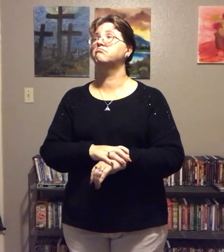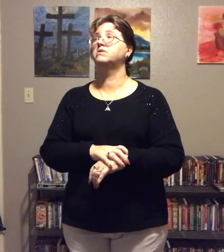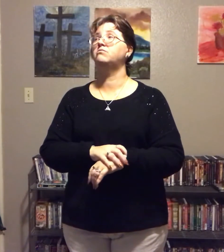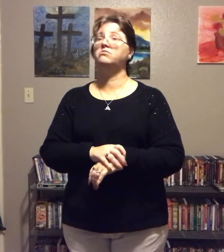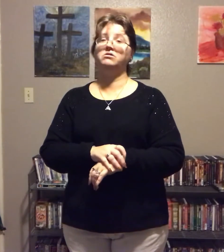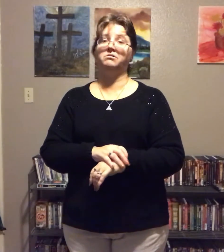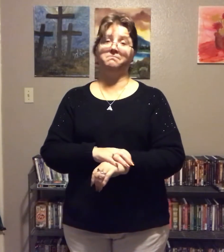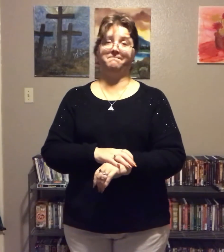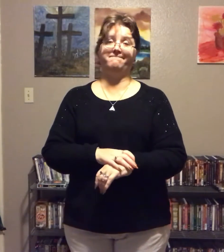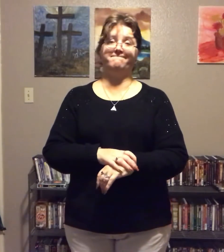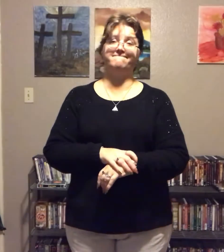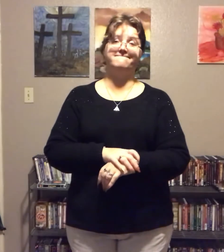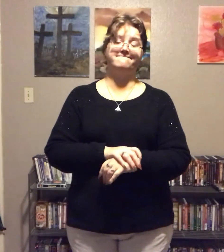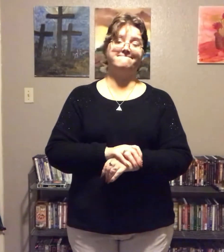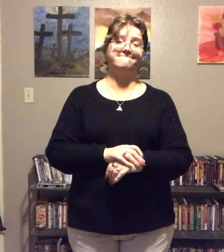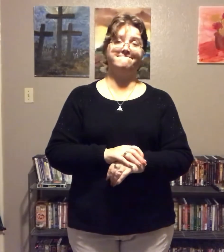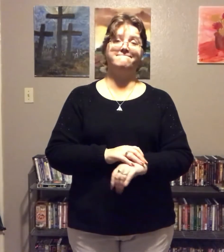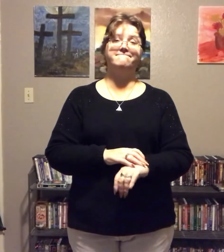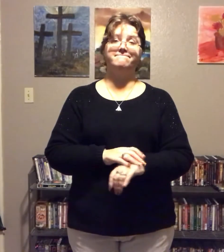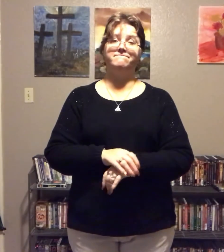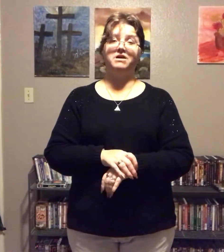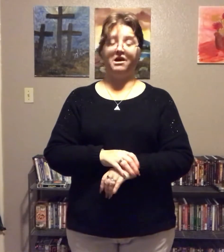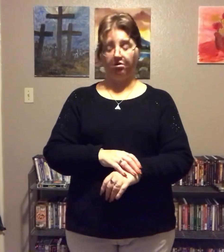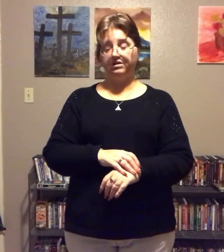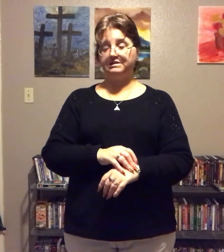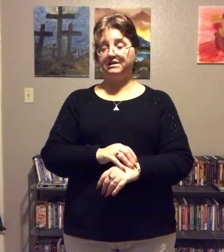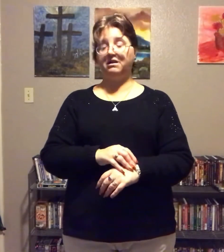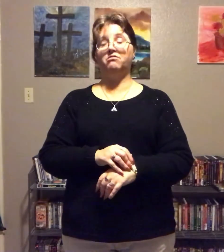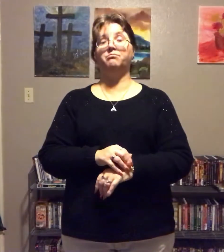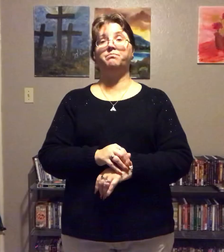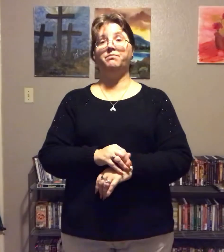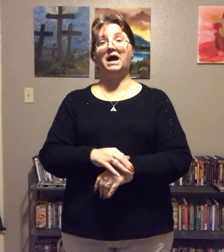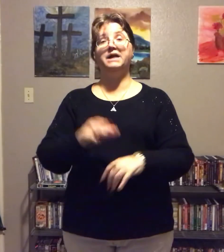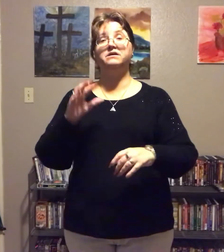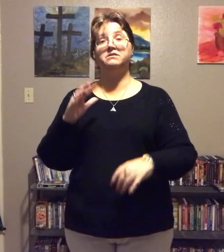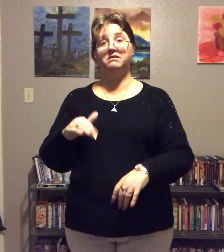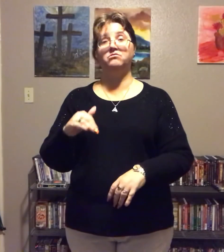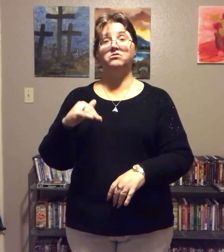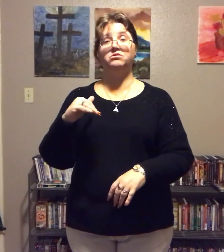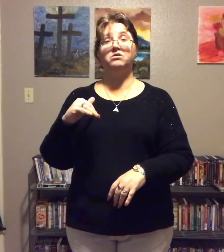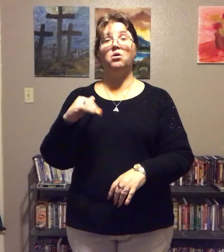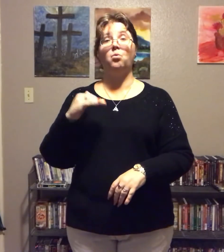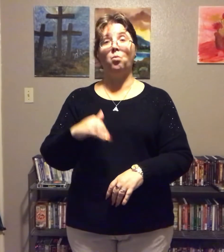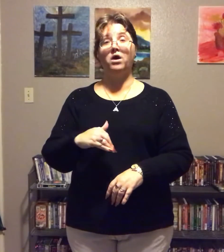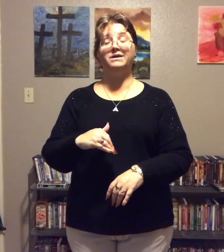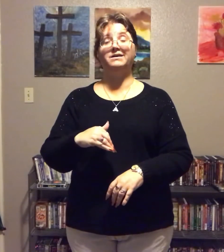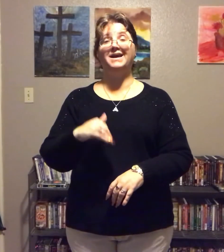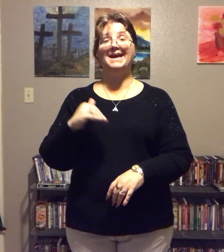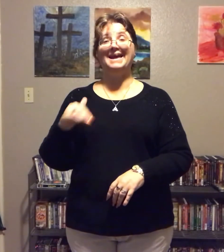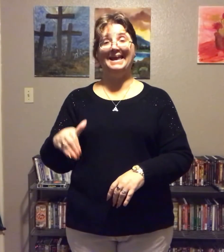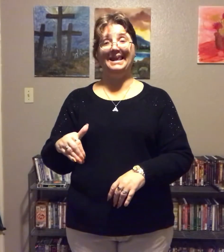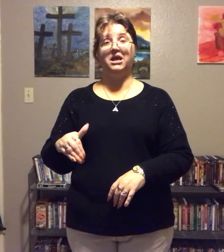I don't want any. I honestly don't. I don't want any.